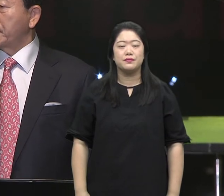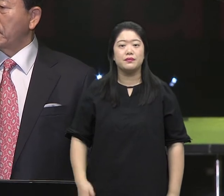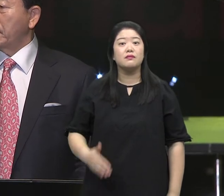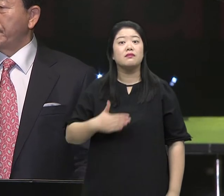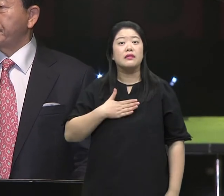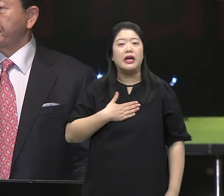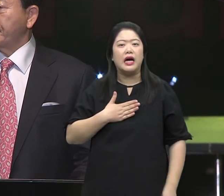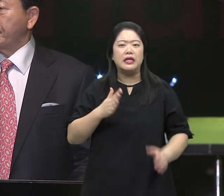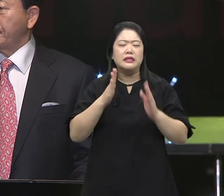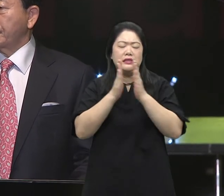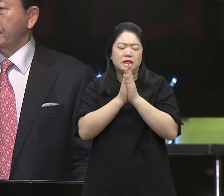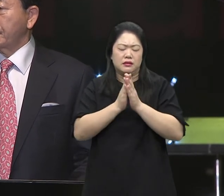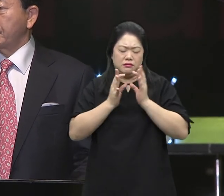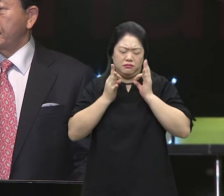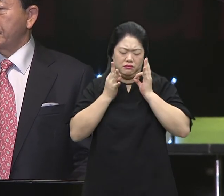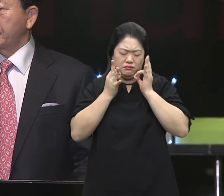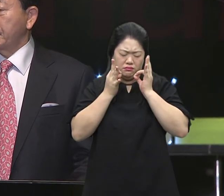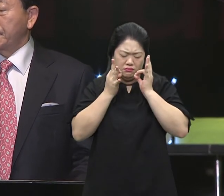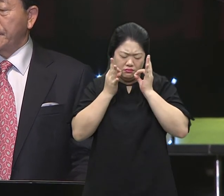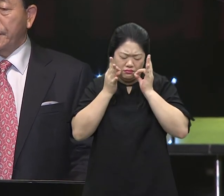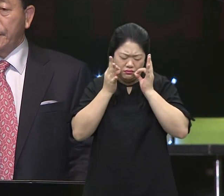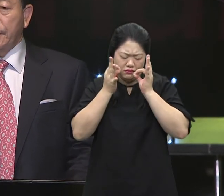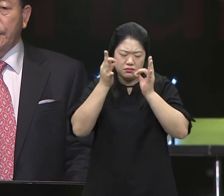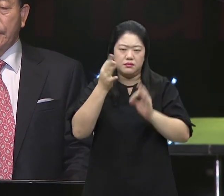And honestly, I struggled hard to enter into that.